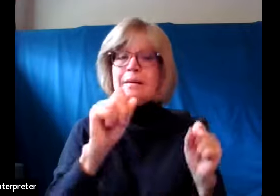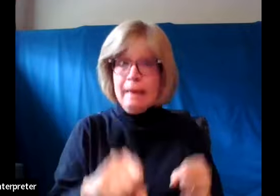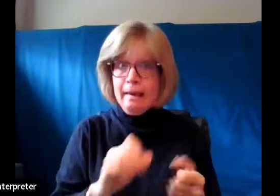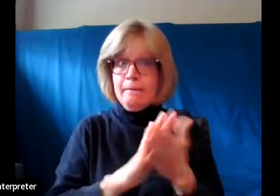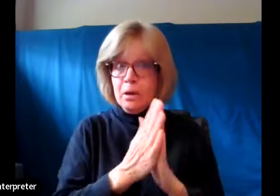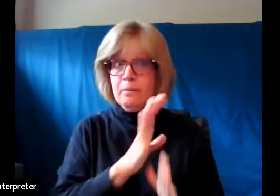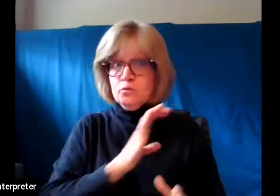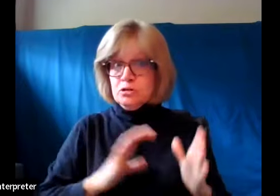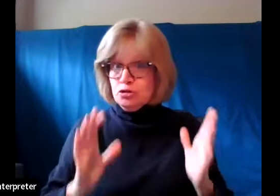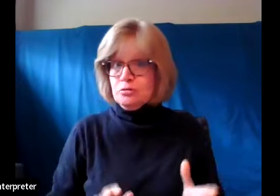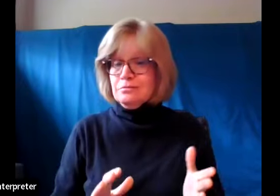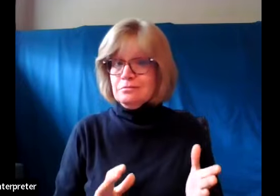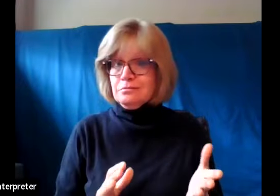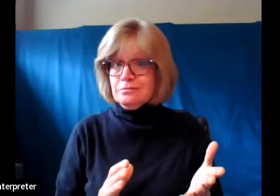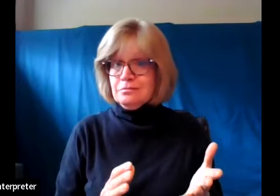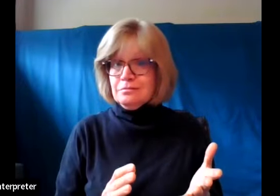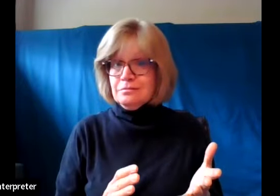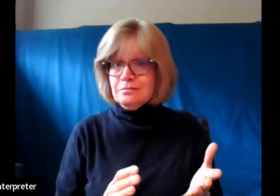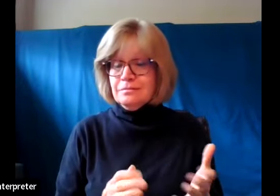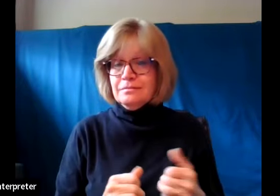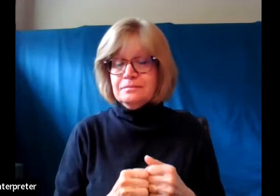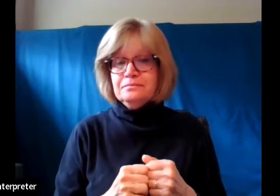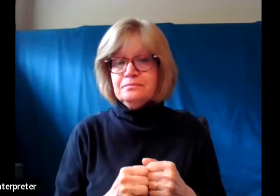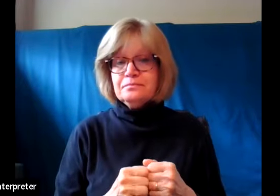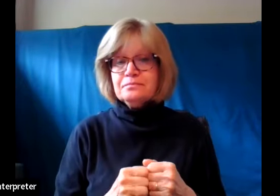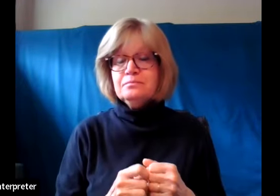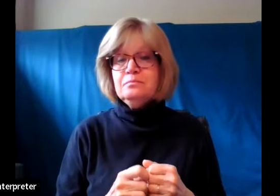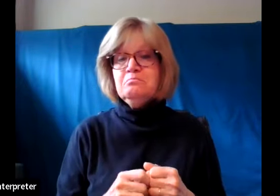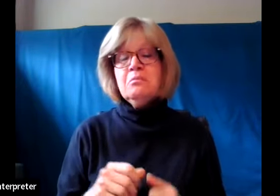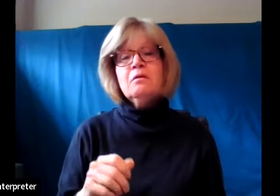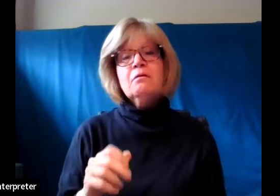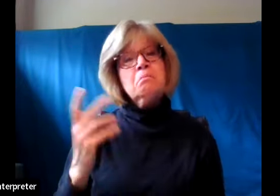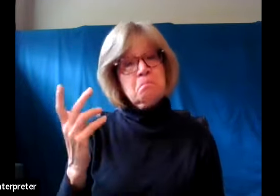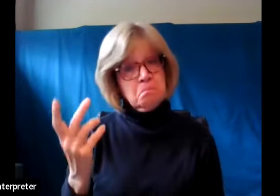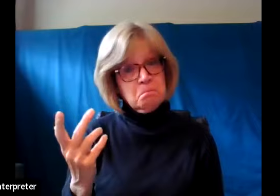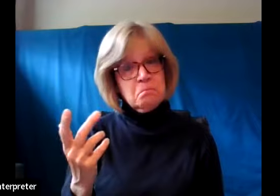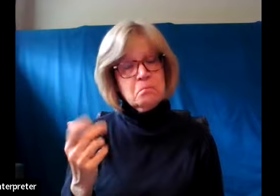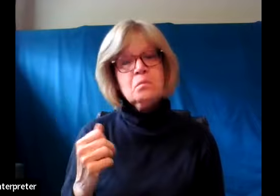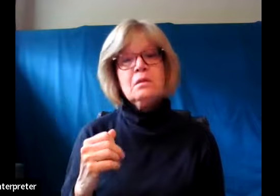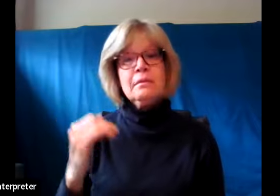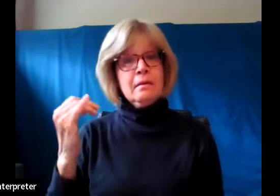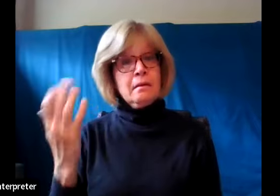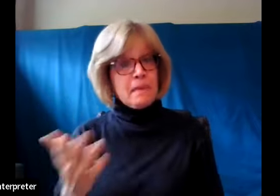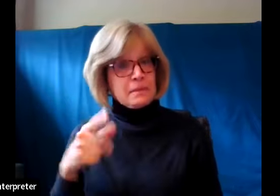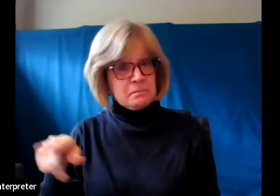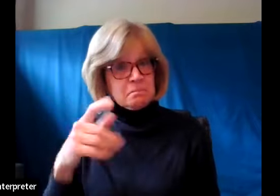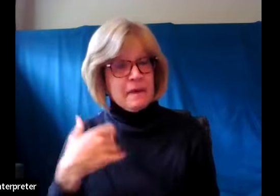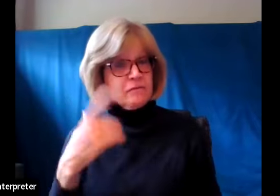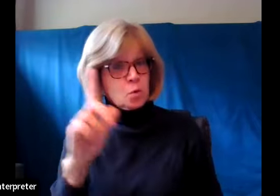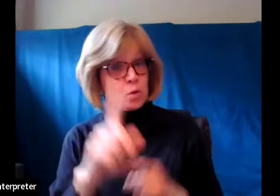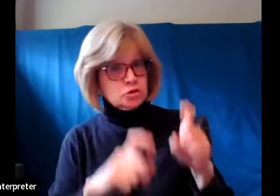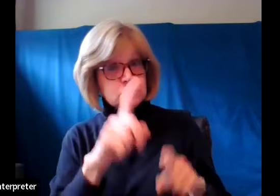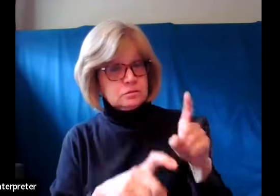Okay. And having known that then, if they have questions,